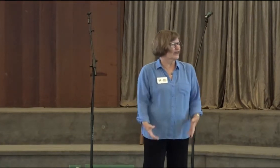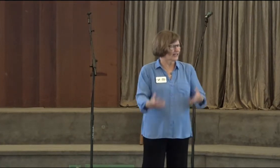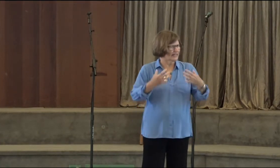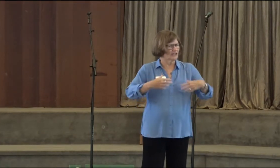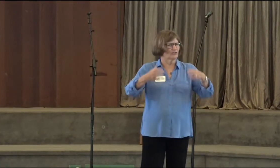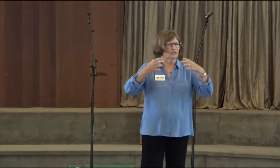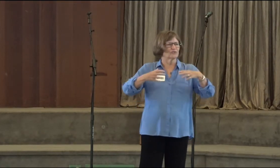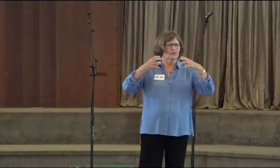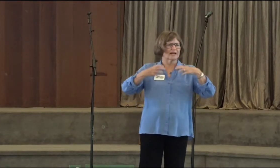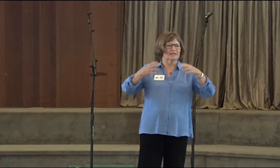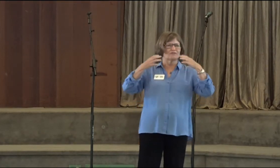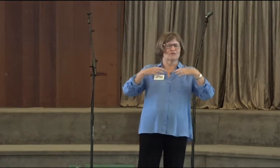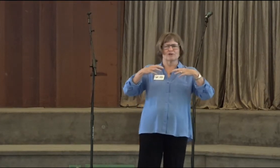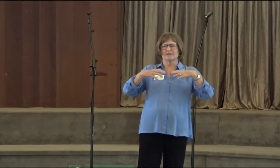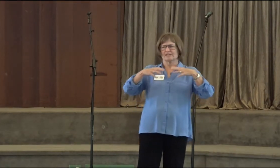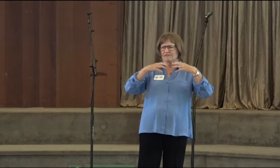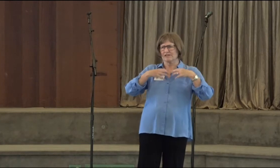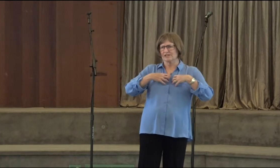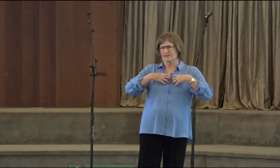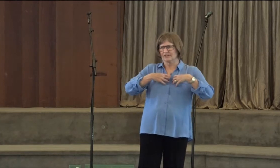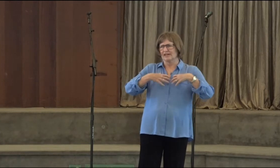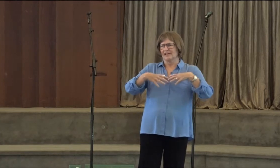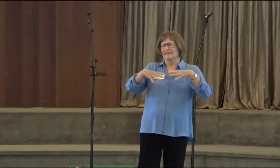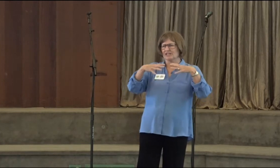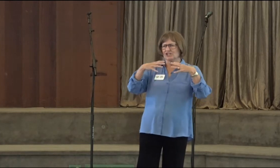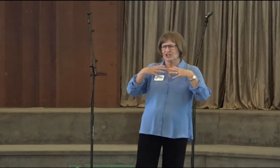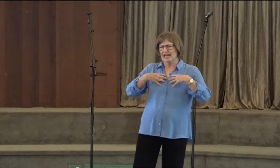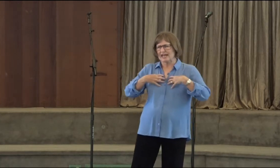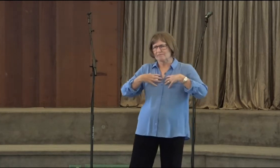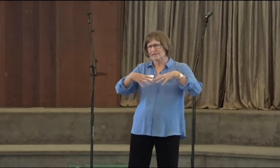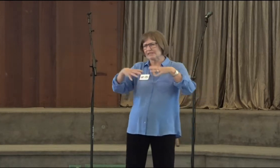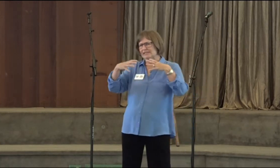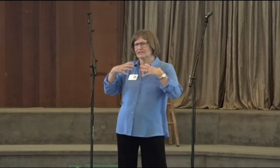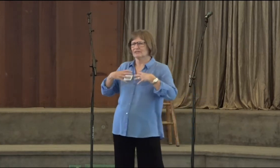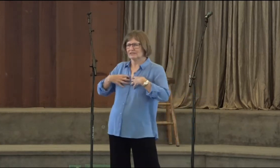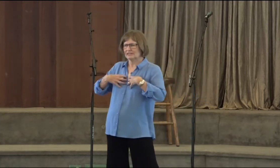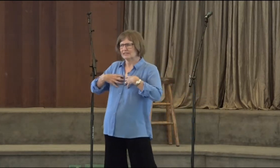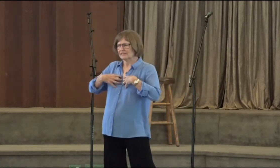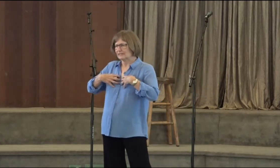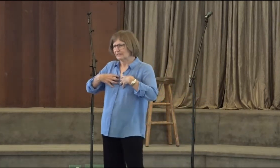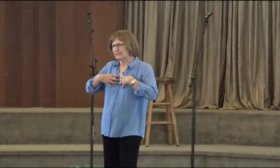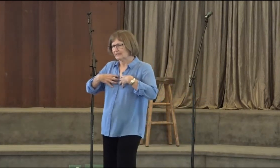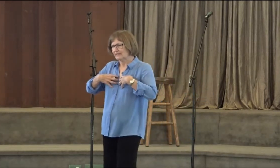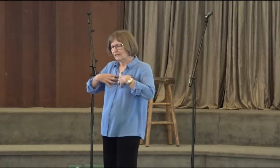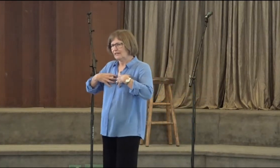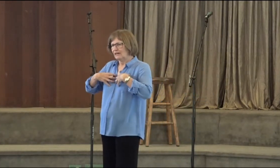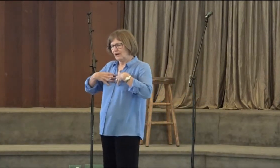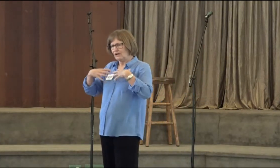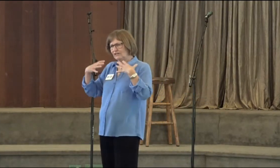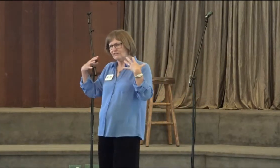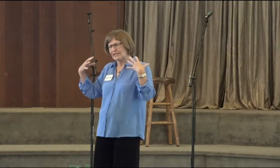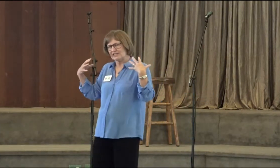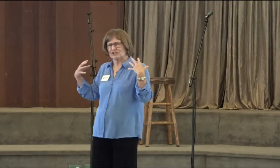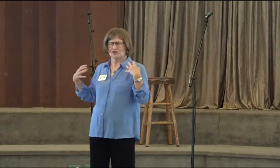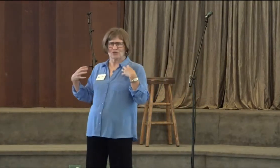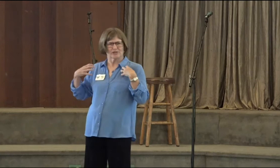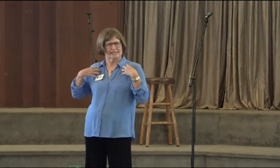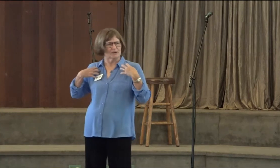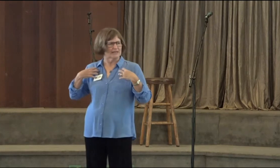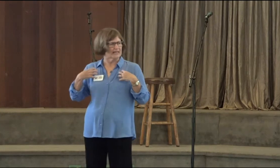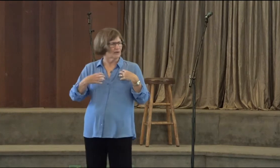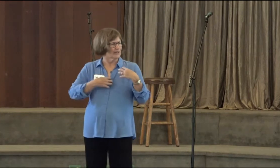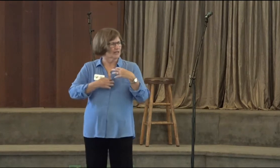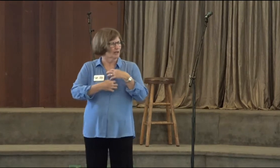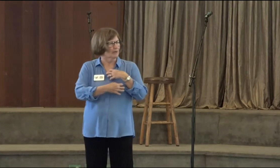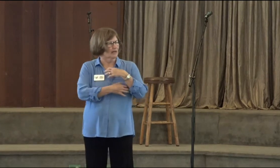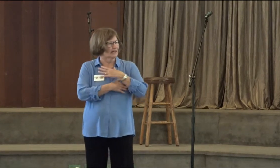We are here to transform this fear, this shame, this guilt, all of these stories